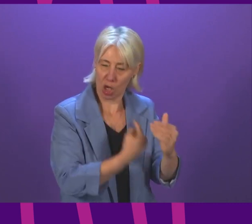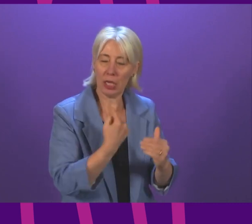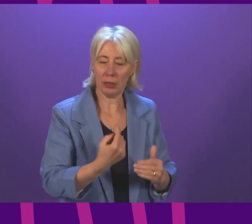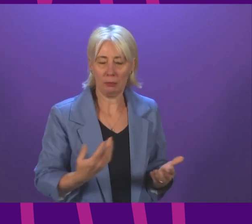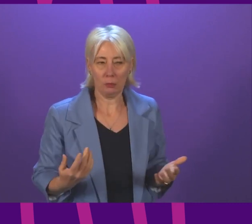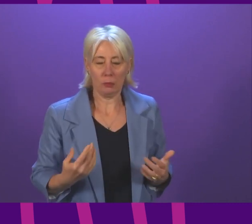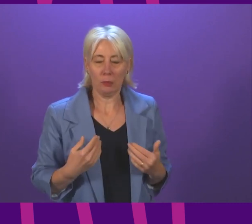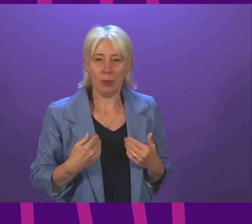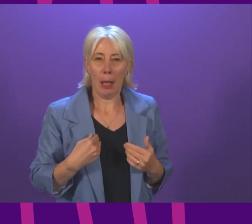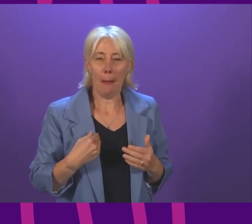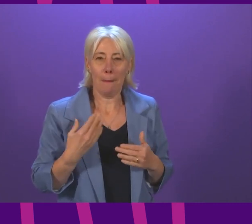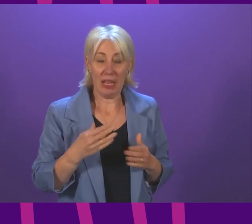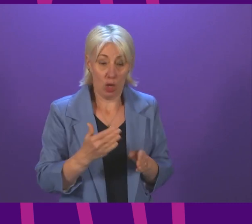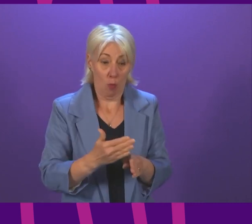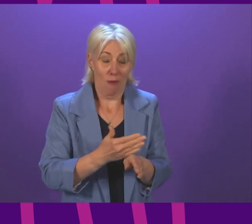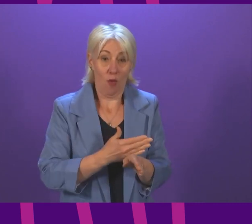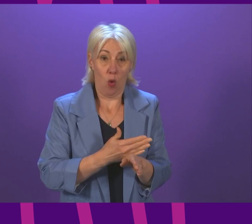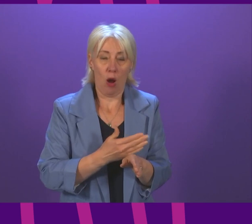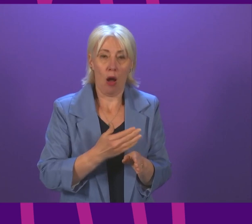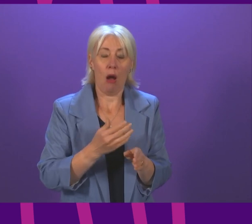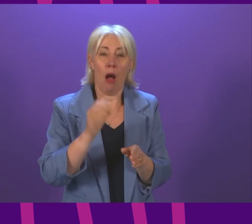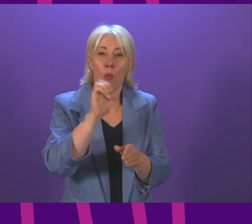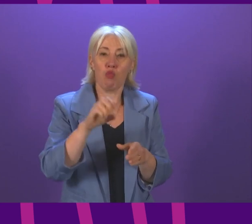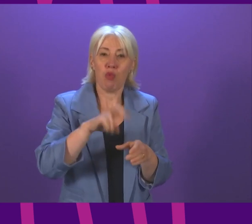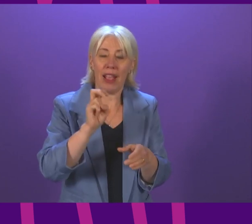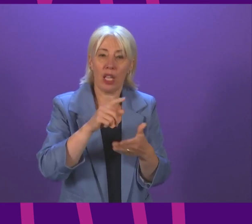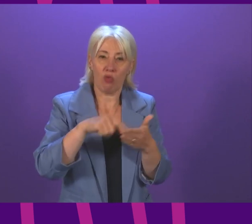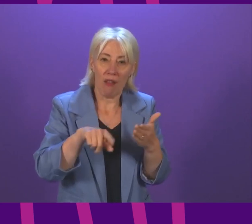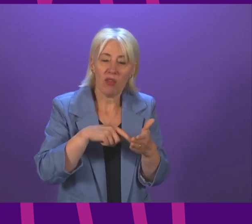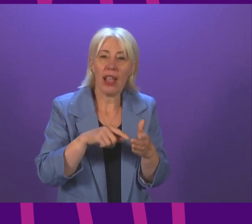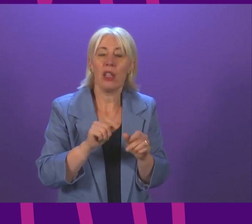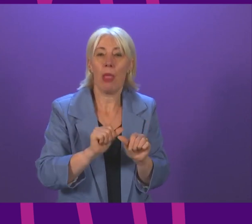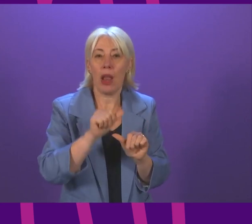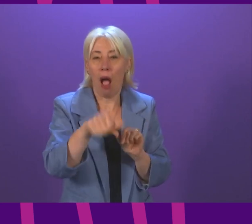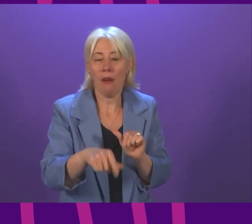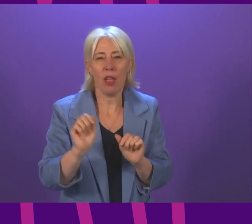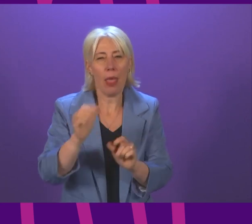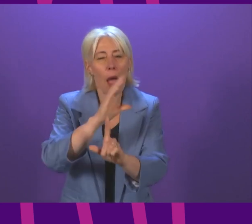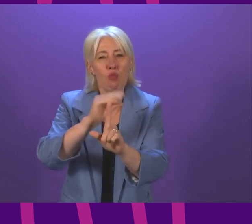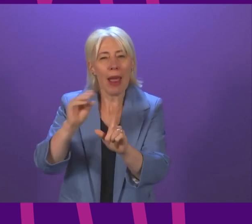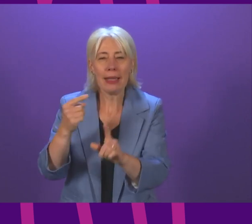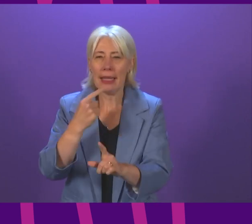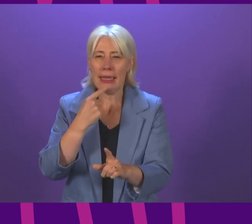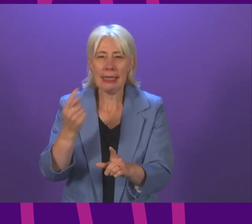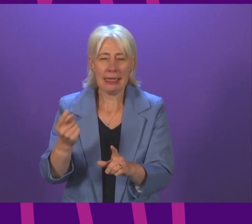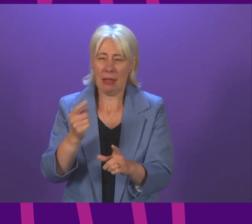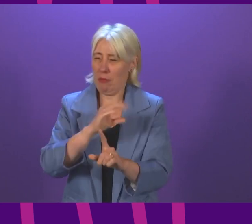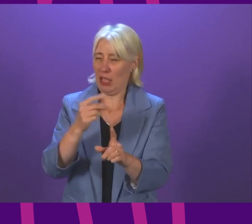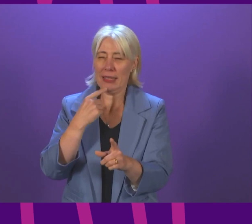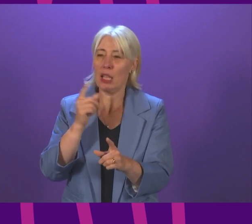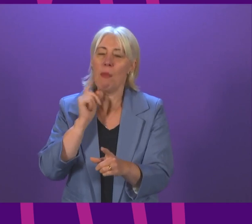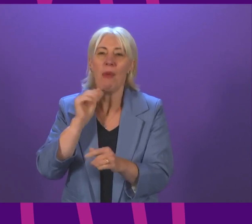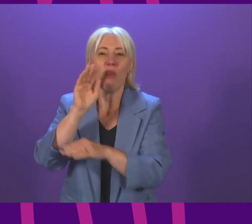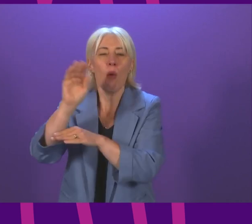spent the time in the run-up to the Brexit referendum and since the Conservatives giving the impression that people from other countries are not welcome to work